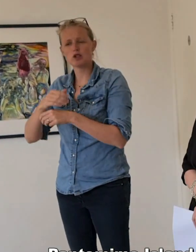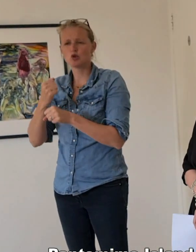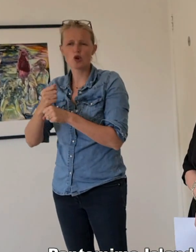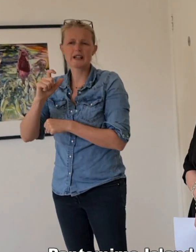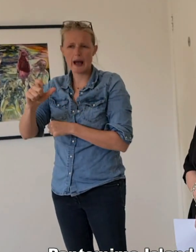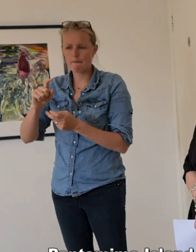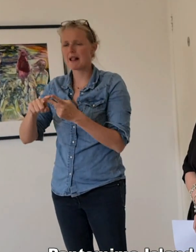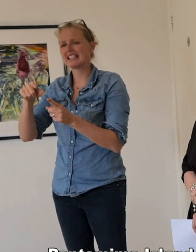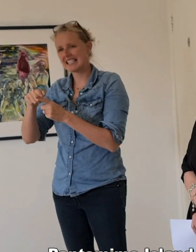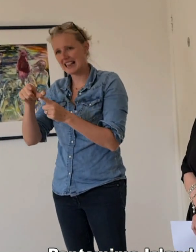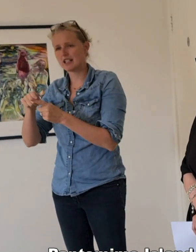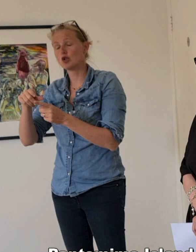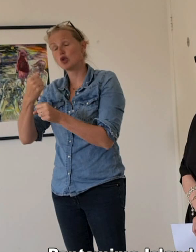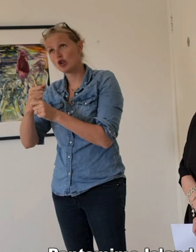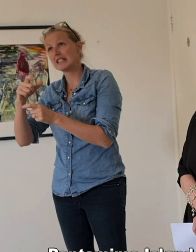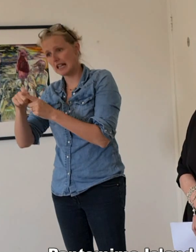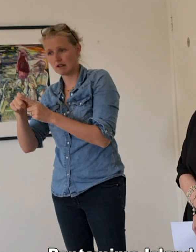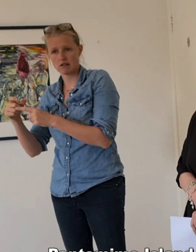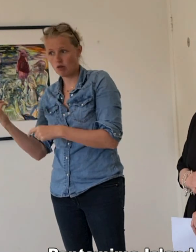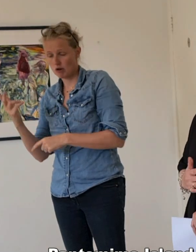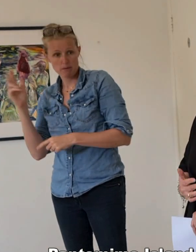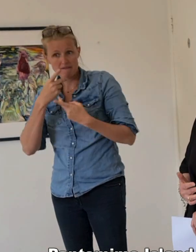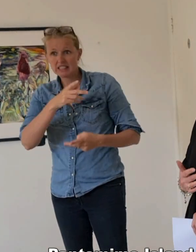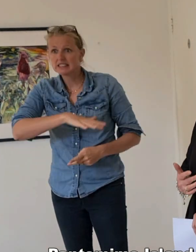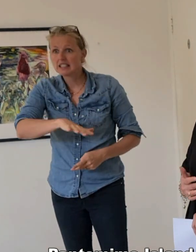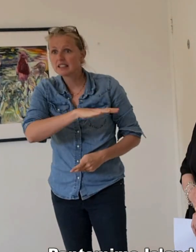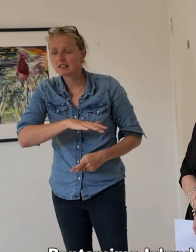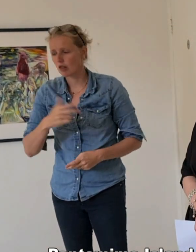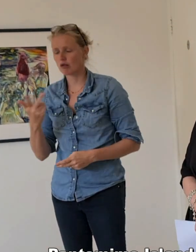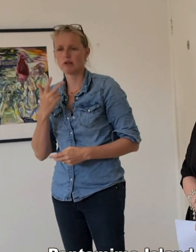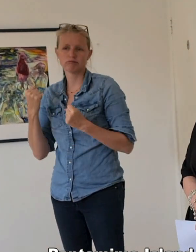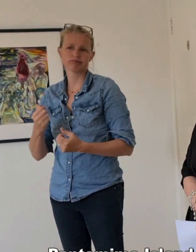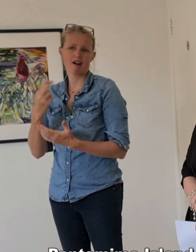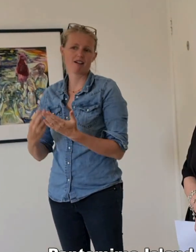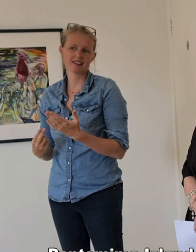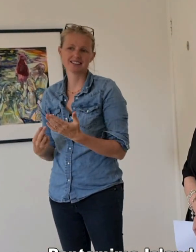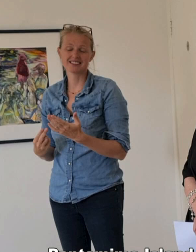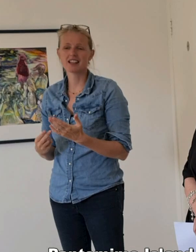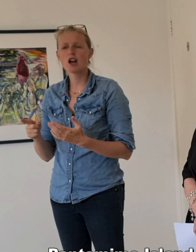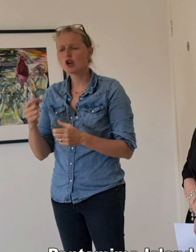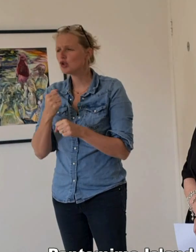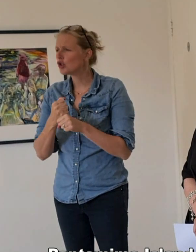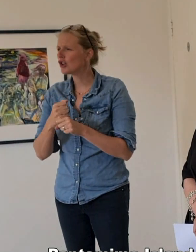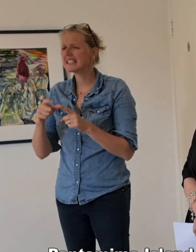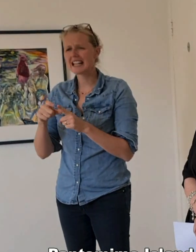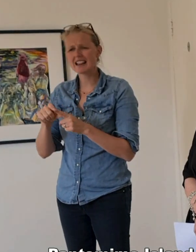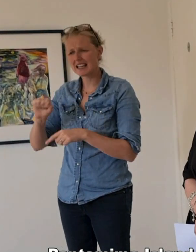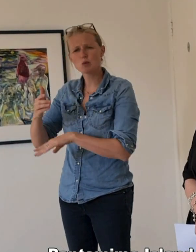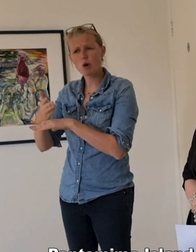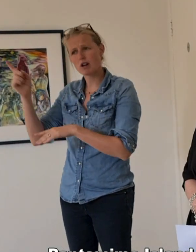Gerard Dillon. They all three were artists. You can still see Gerard Dillon's work in the Ulster Museum.